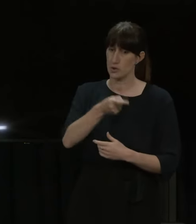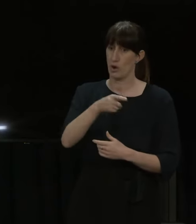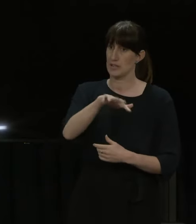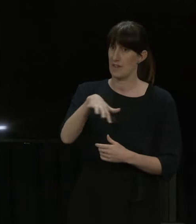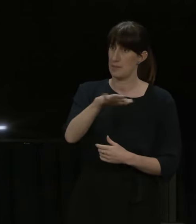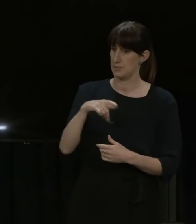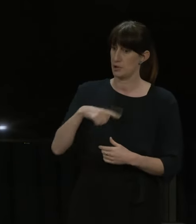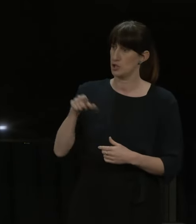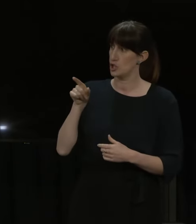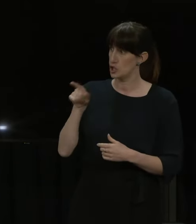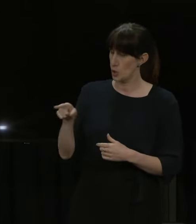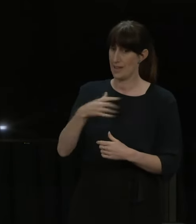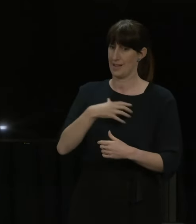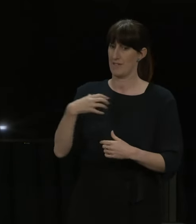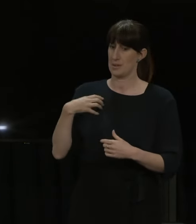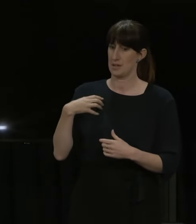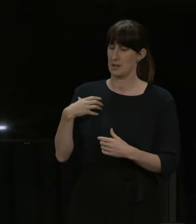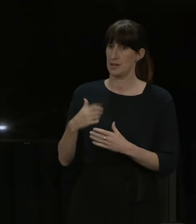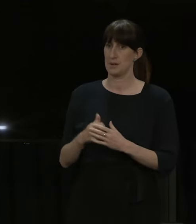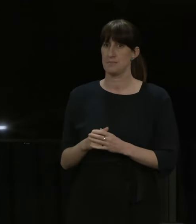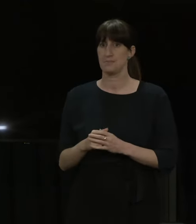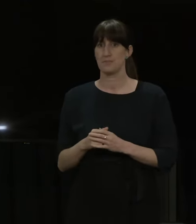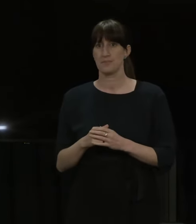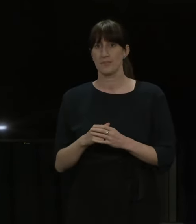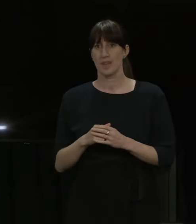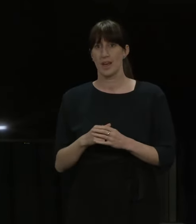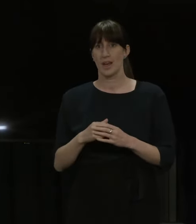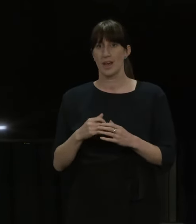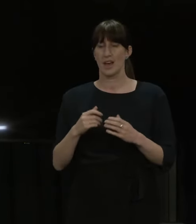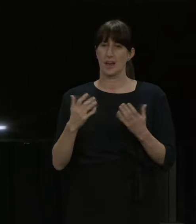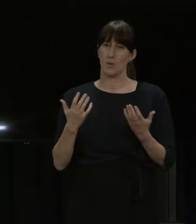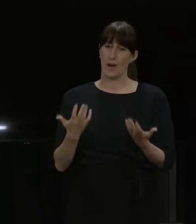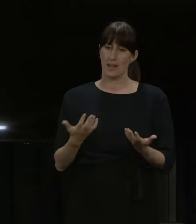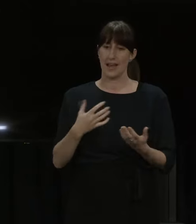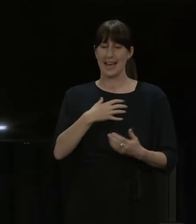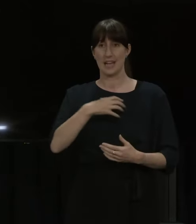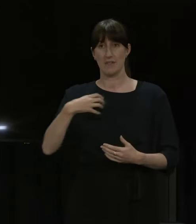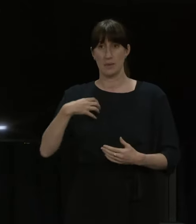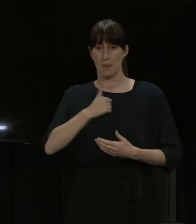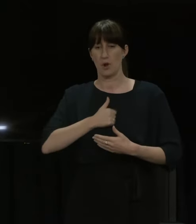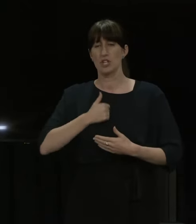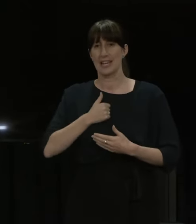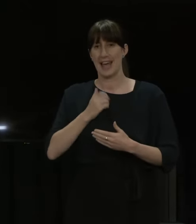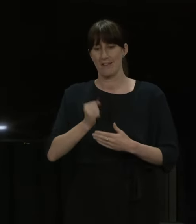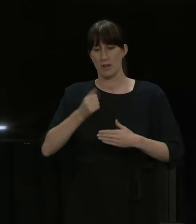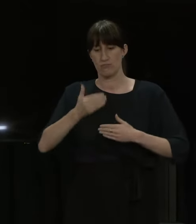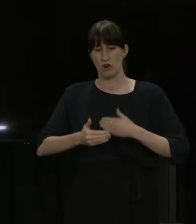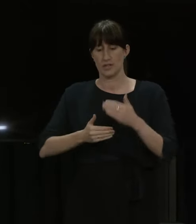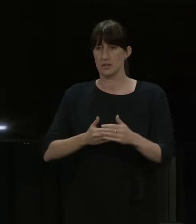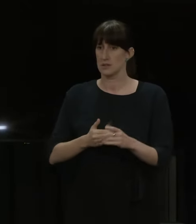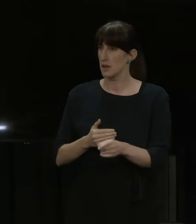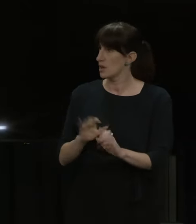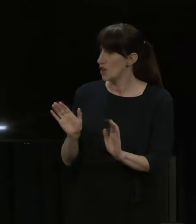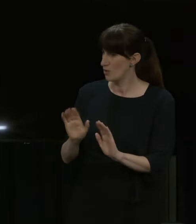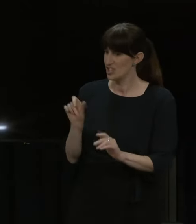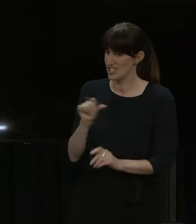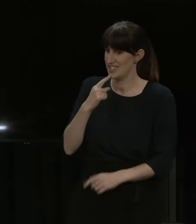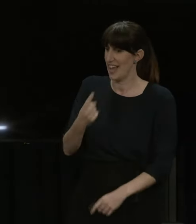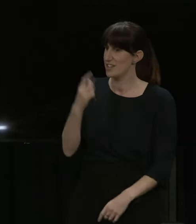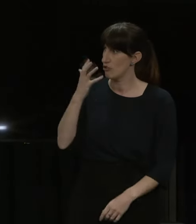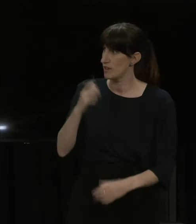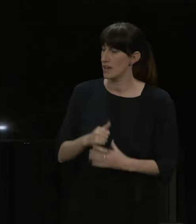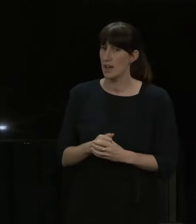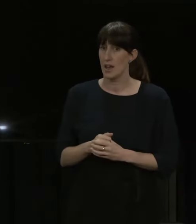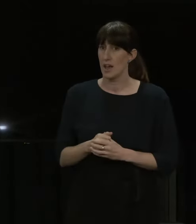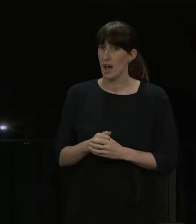place. Look, ultimately, a Crown apology from the government is something that, you know, there's a process to go through there. And I'm not in a position